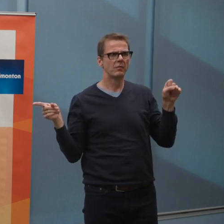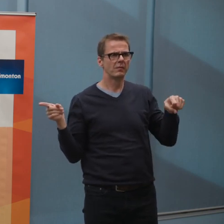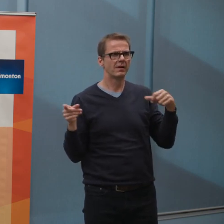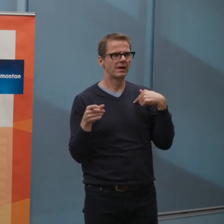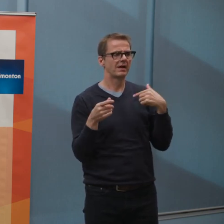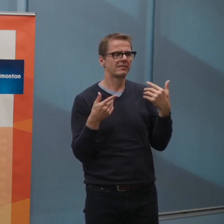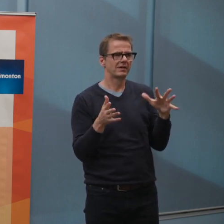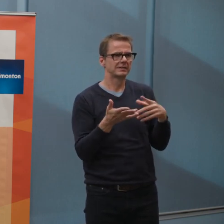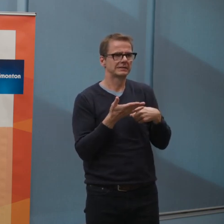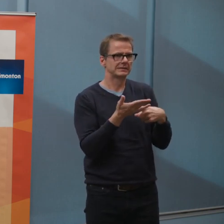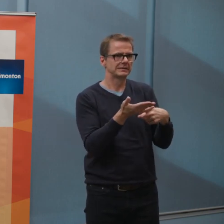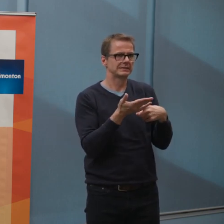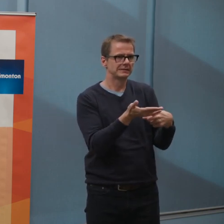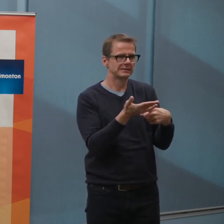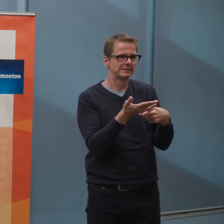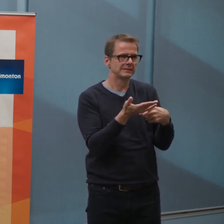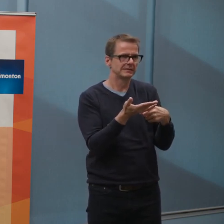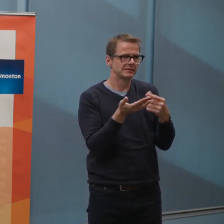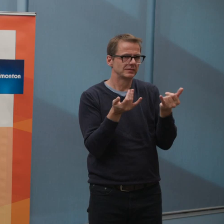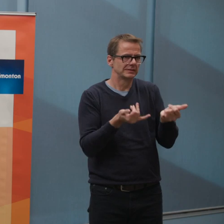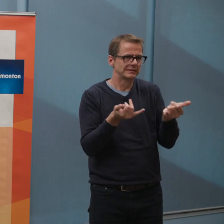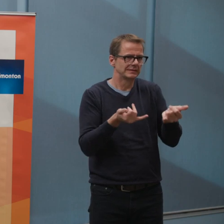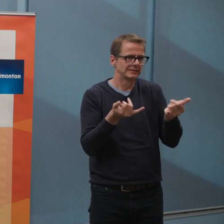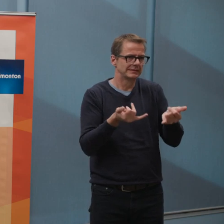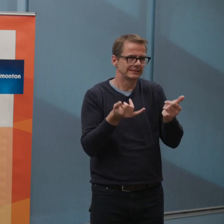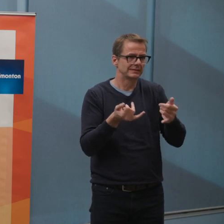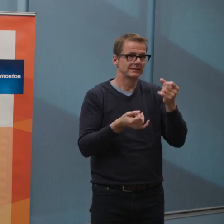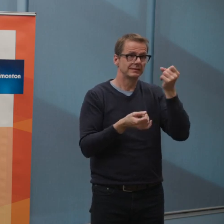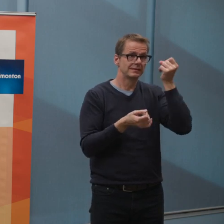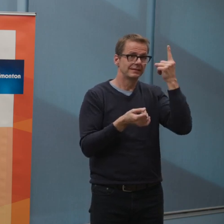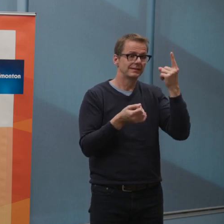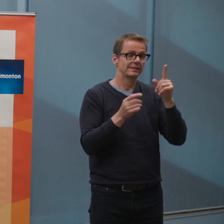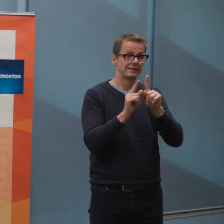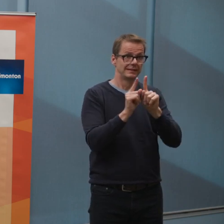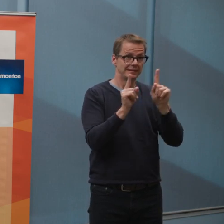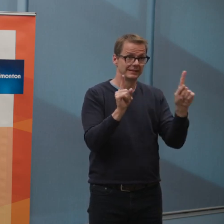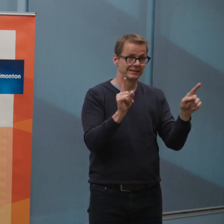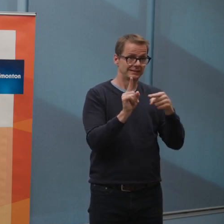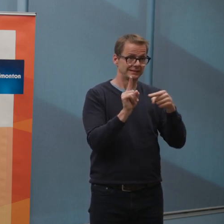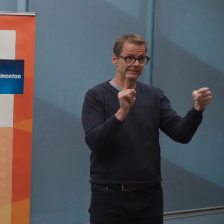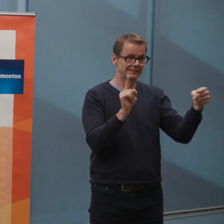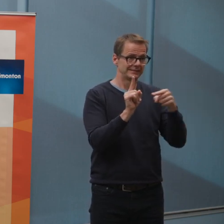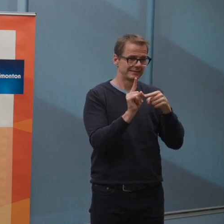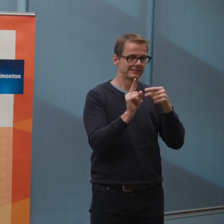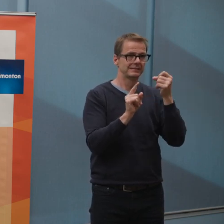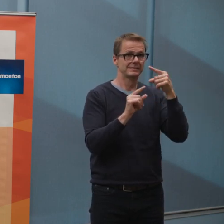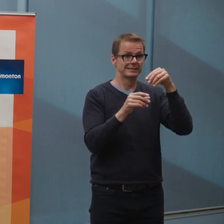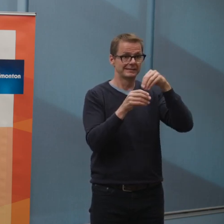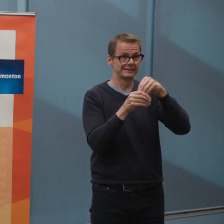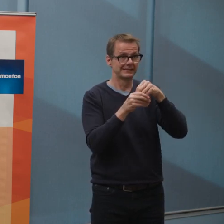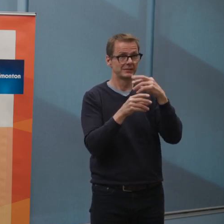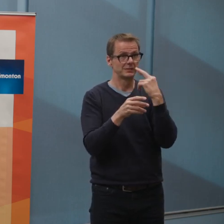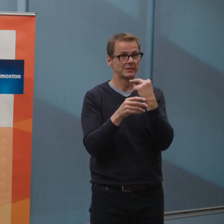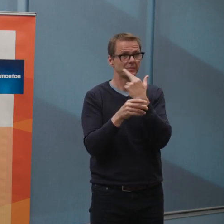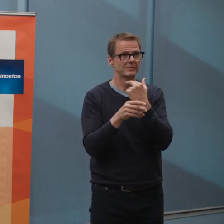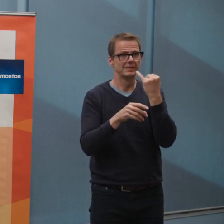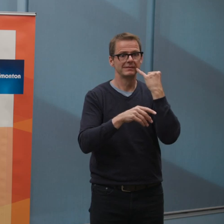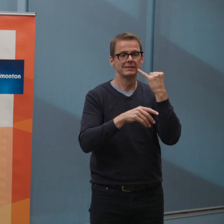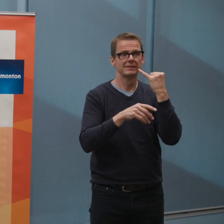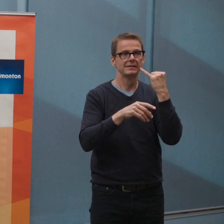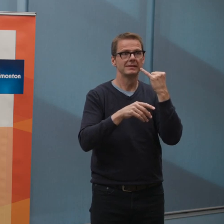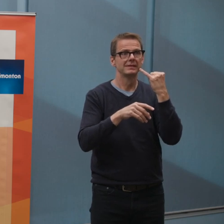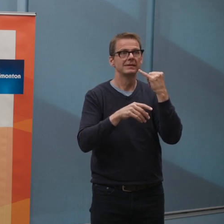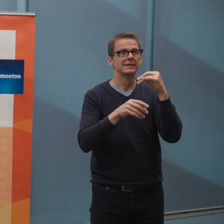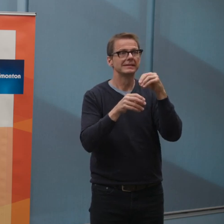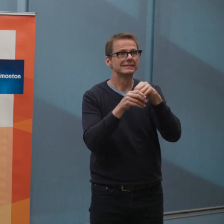especially in in light of the two meter physical distancing that's required. So it's just making sure that we provide the appropriate